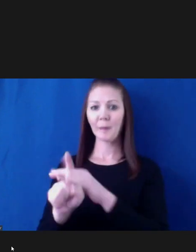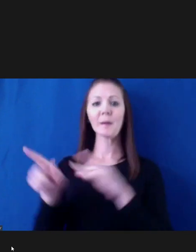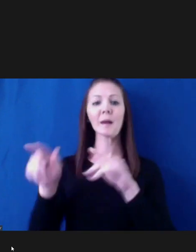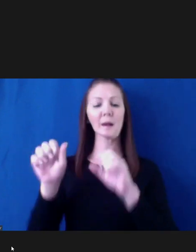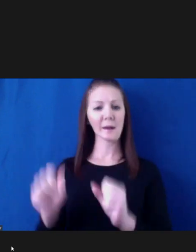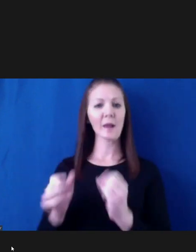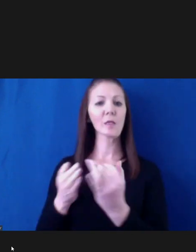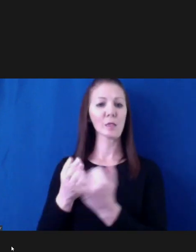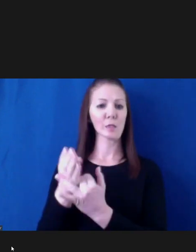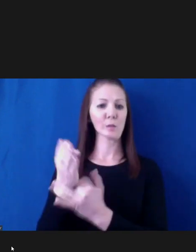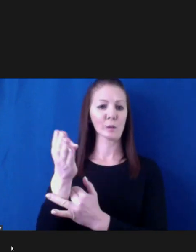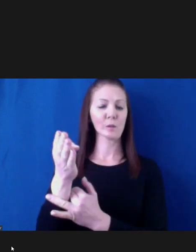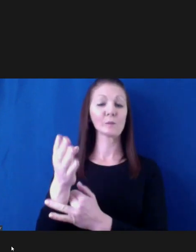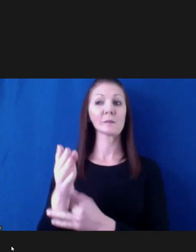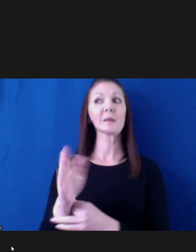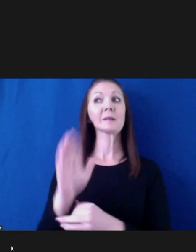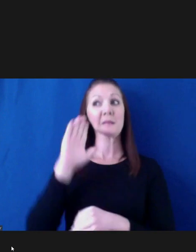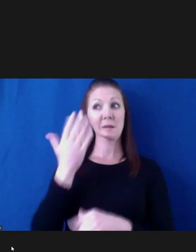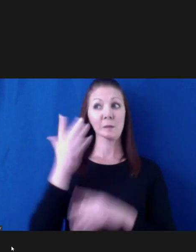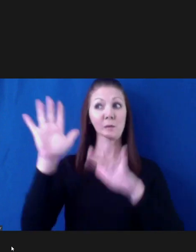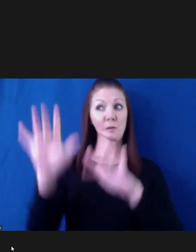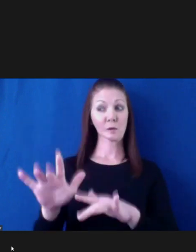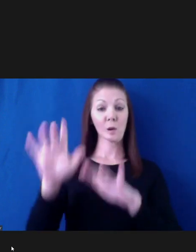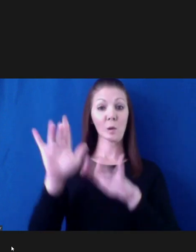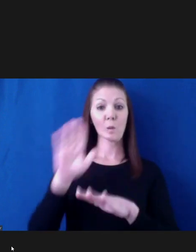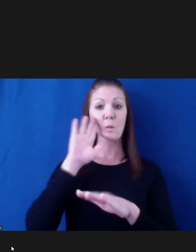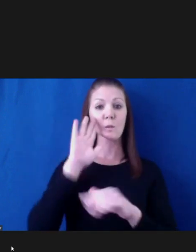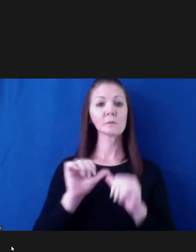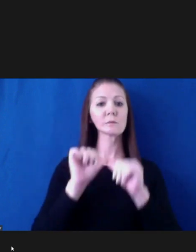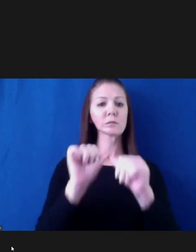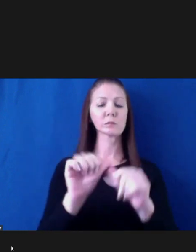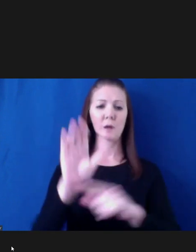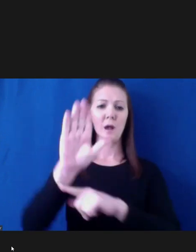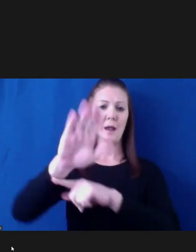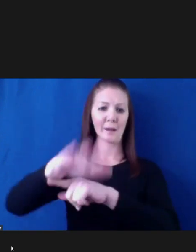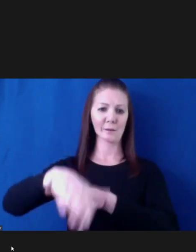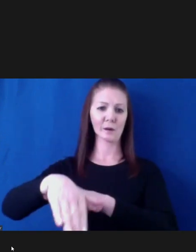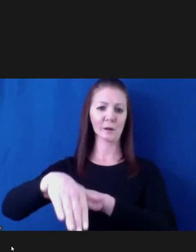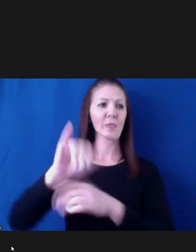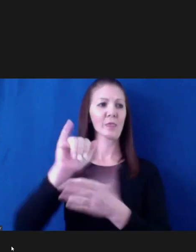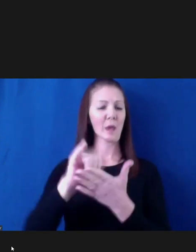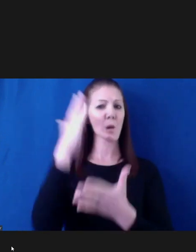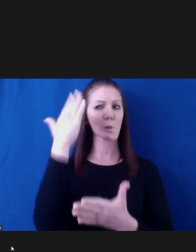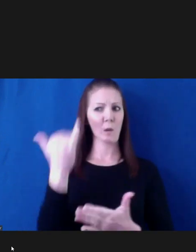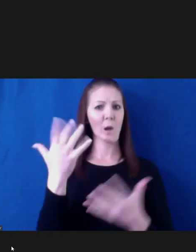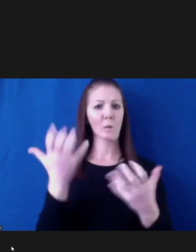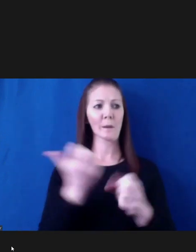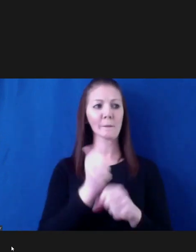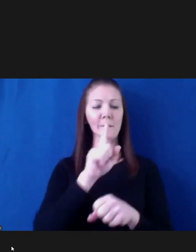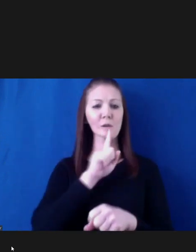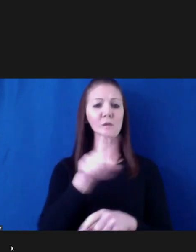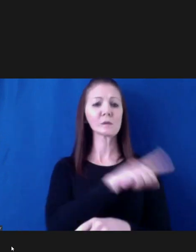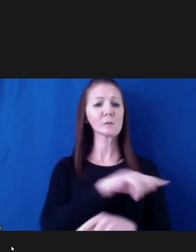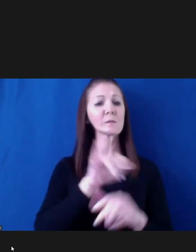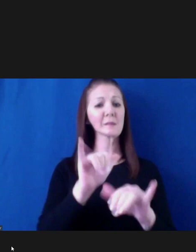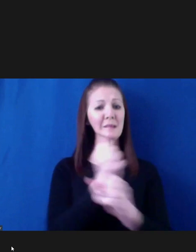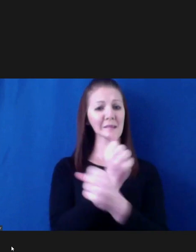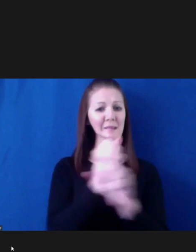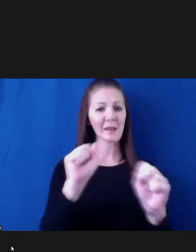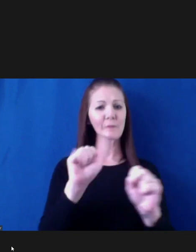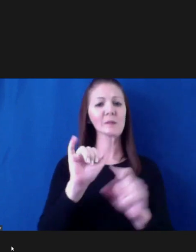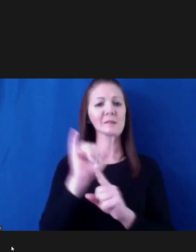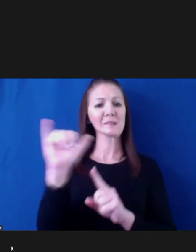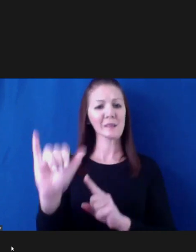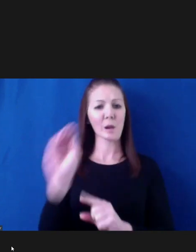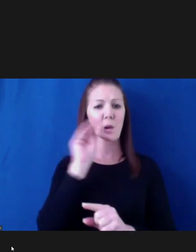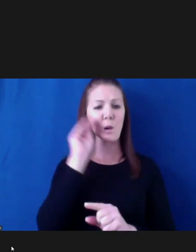that's why we're urging everybody to stay safe, stay at home. Look, this is not our first rodeo. We're the gateway to New England. We've been through these storms before.